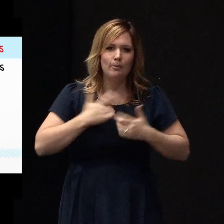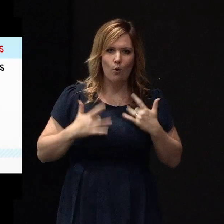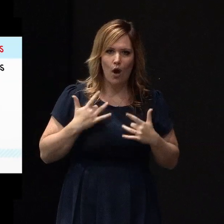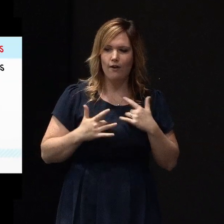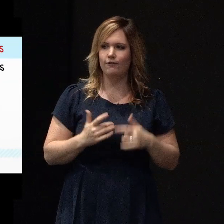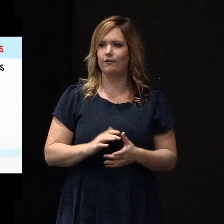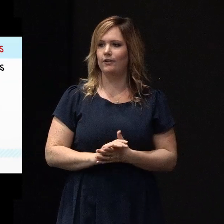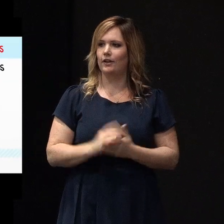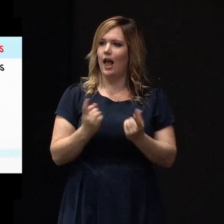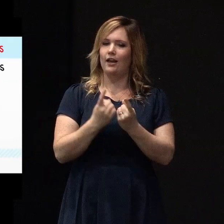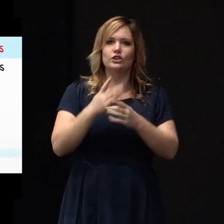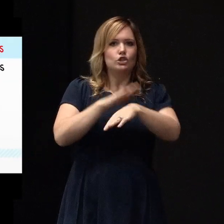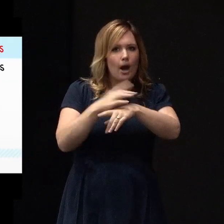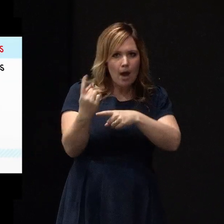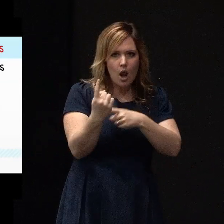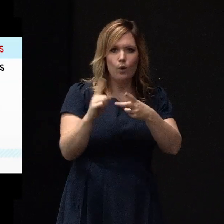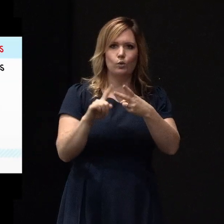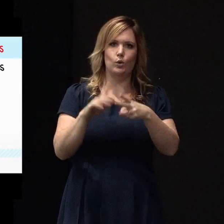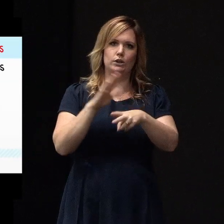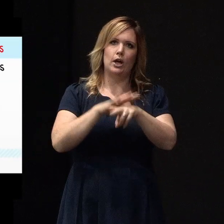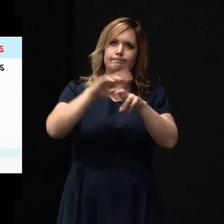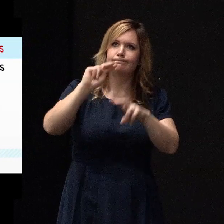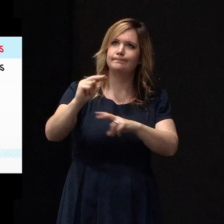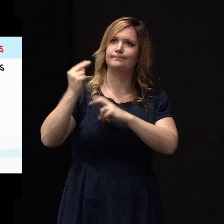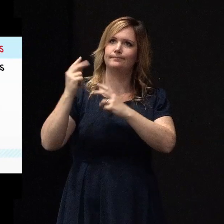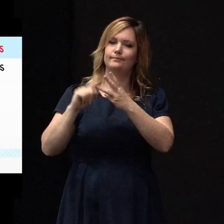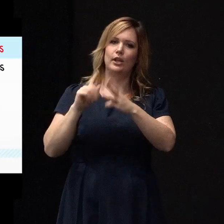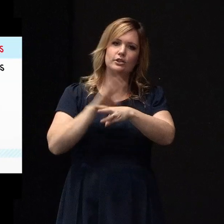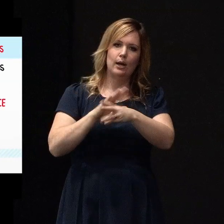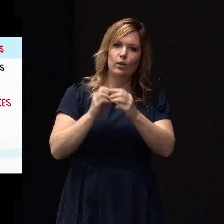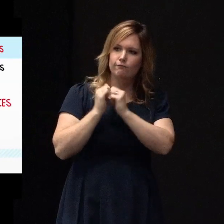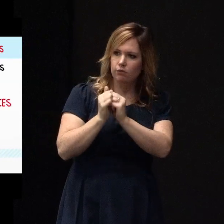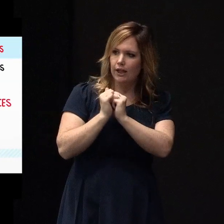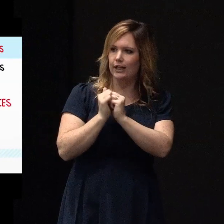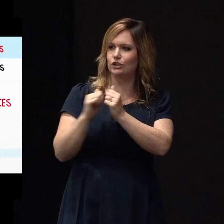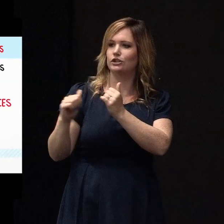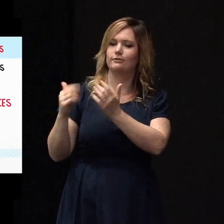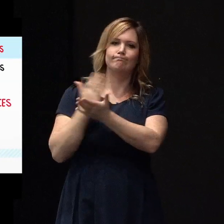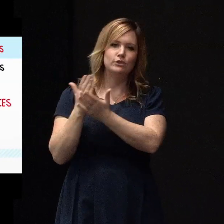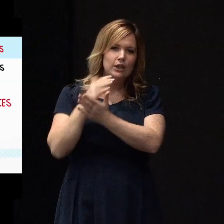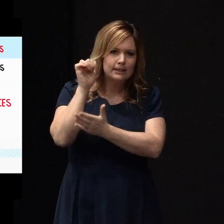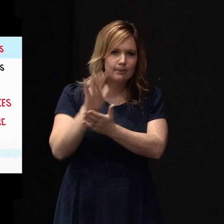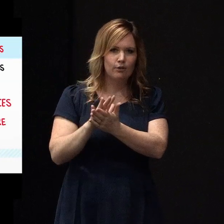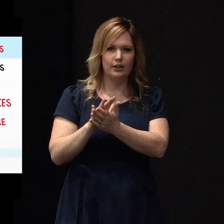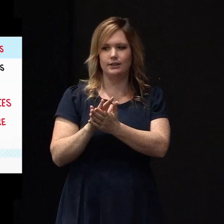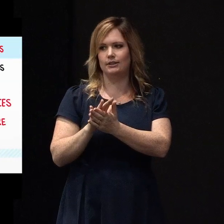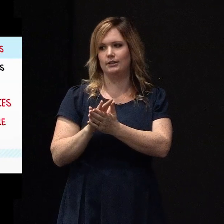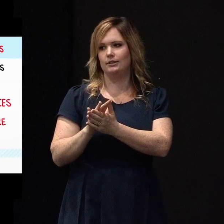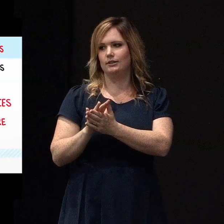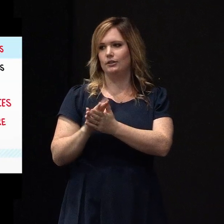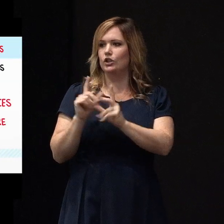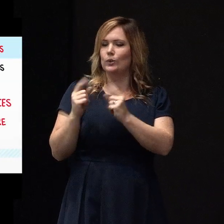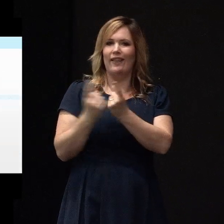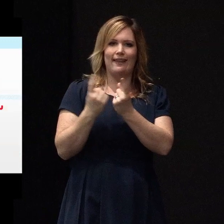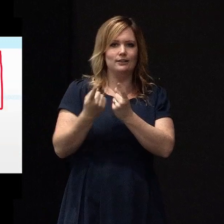to reflect. The time spent with friends sharing experiences. The time doing things that gave us